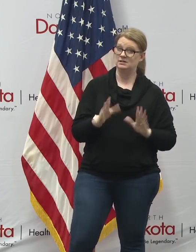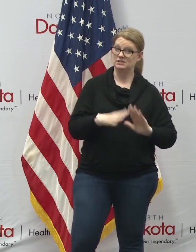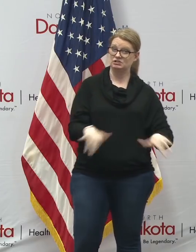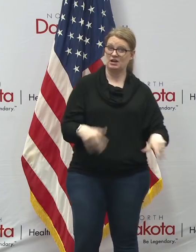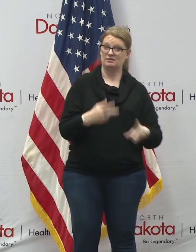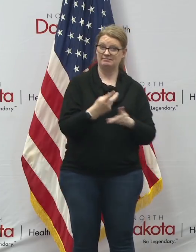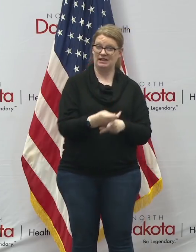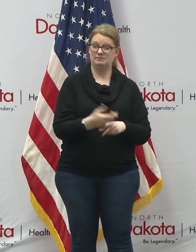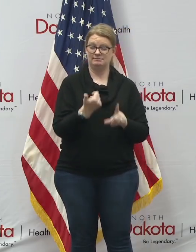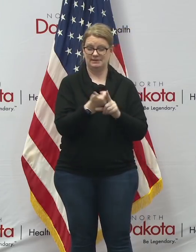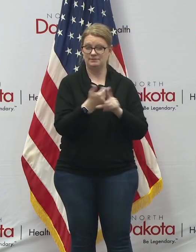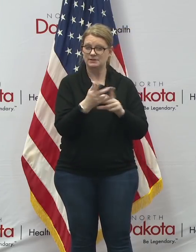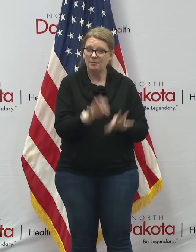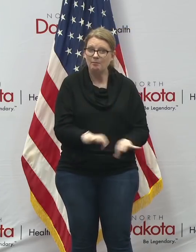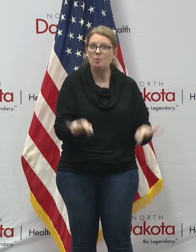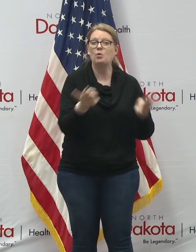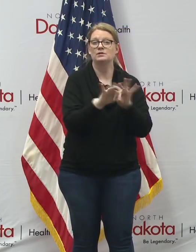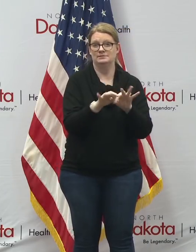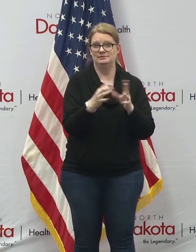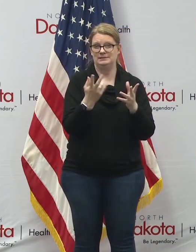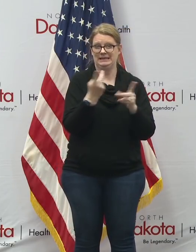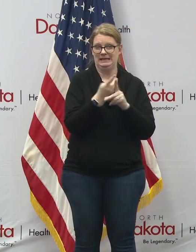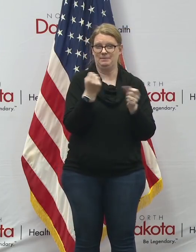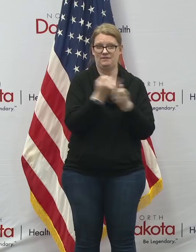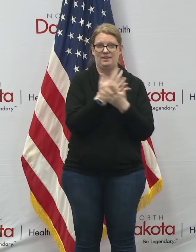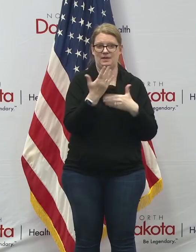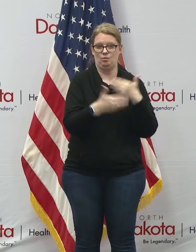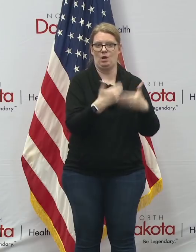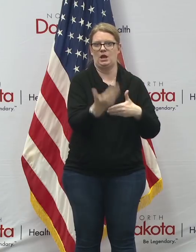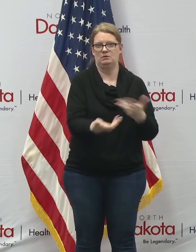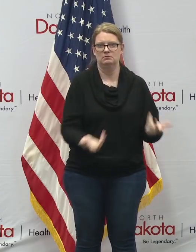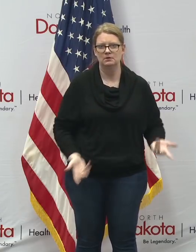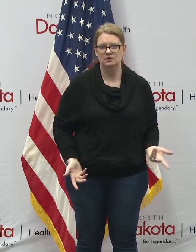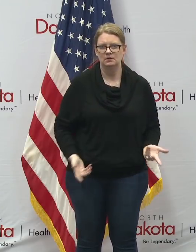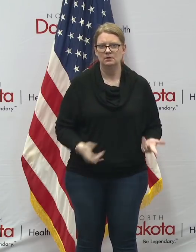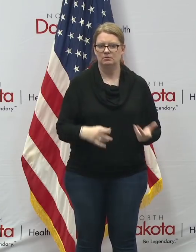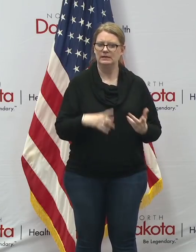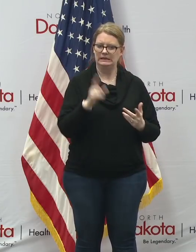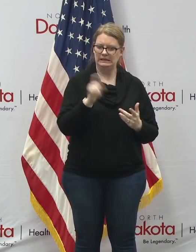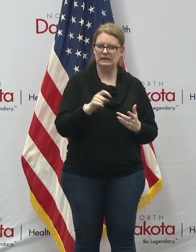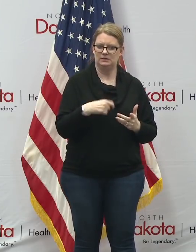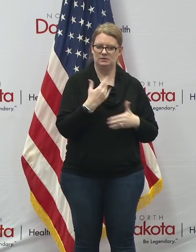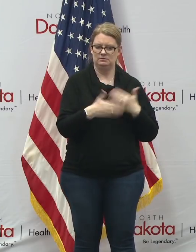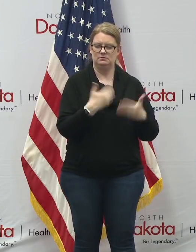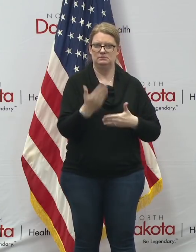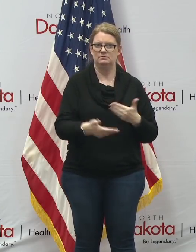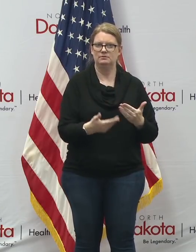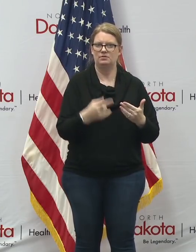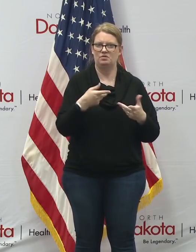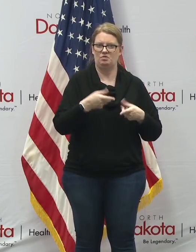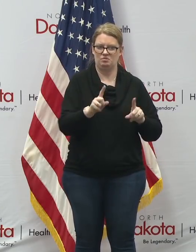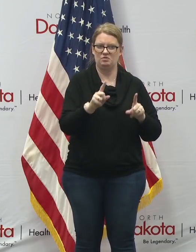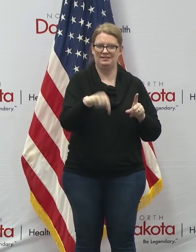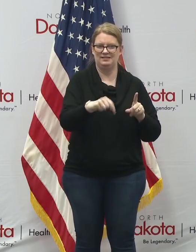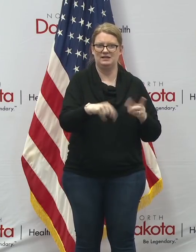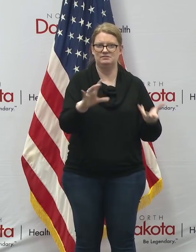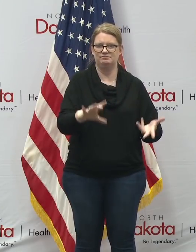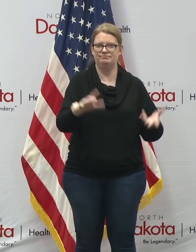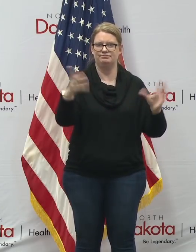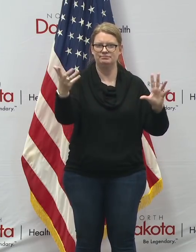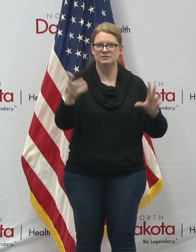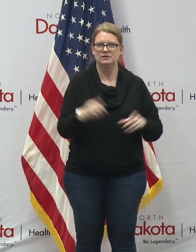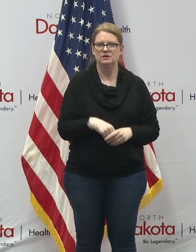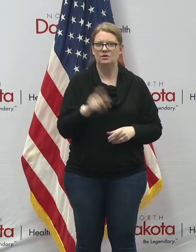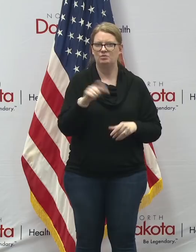we need uh all the time in our state but we absolutely positively need it to get through this crisis because we got to have child care for all of our